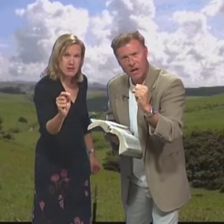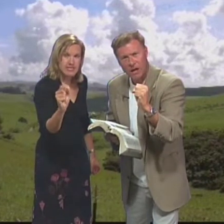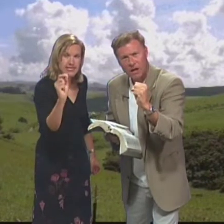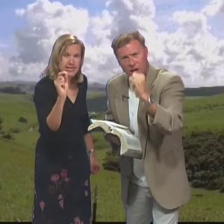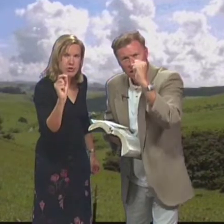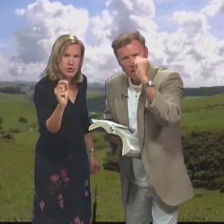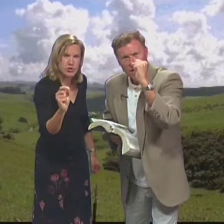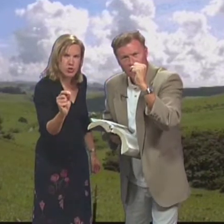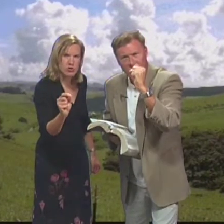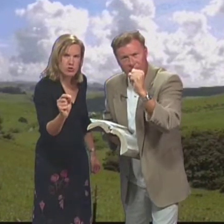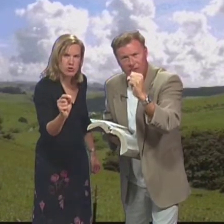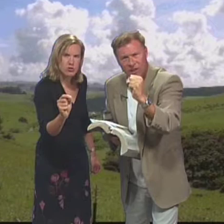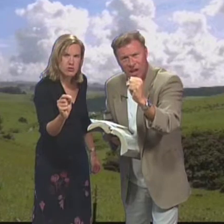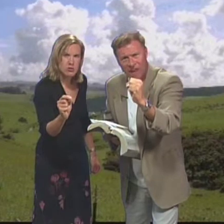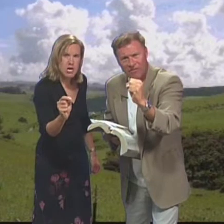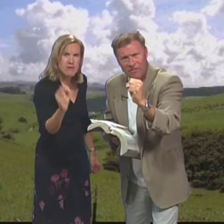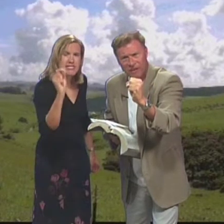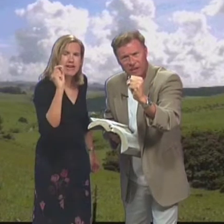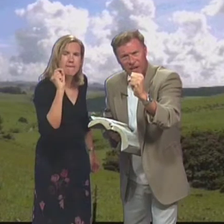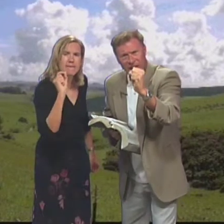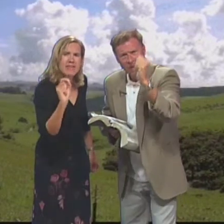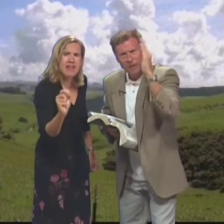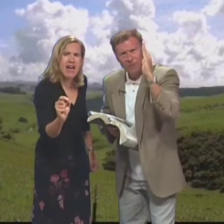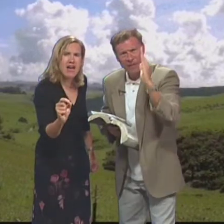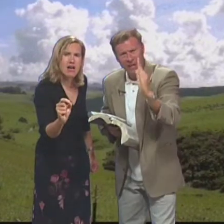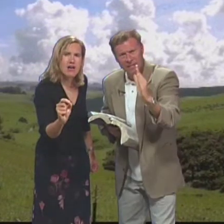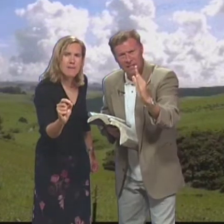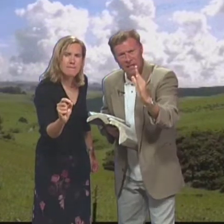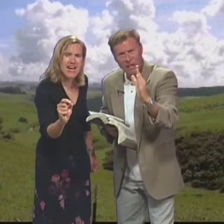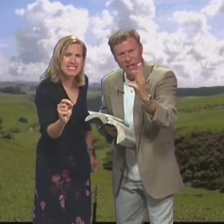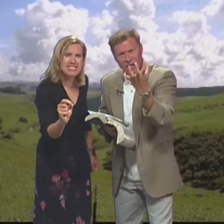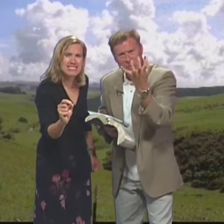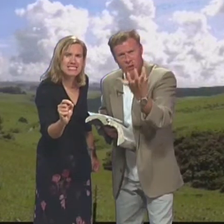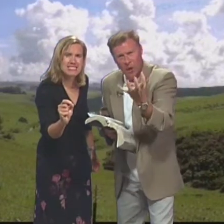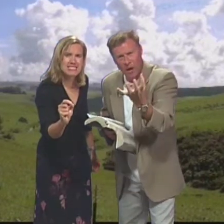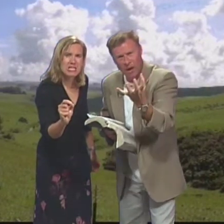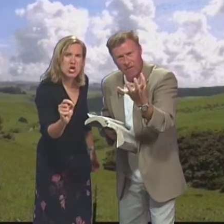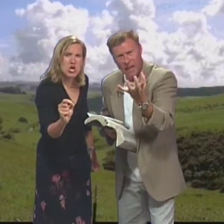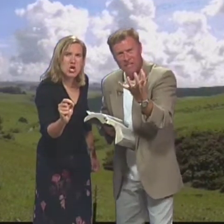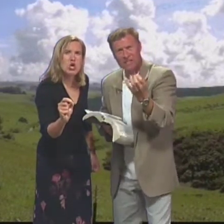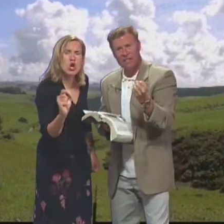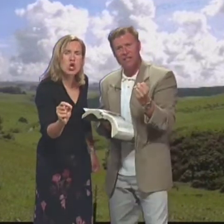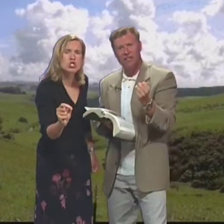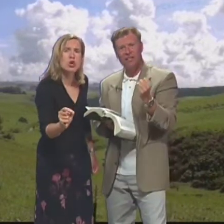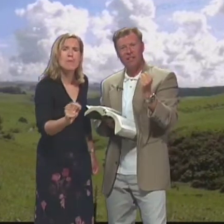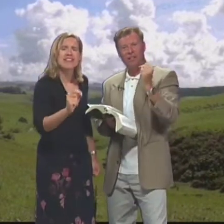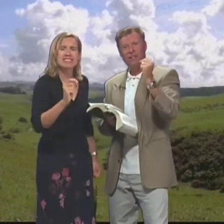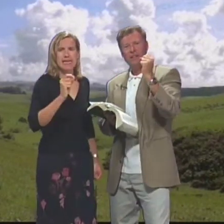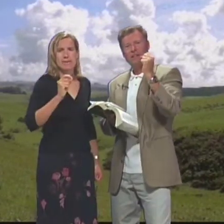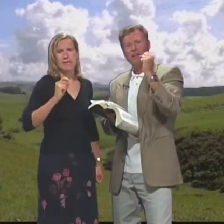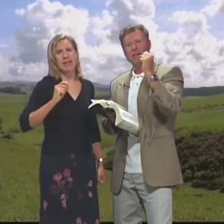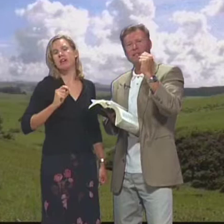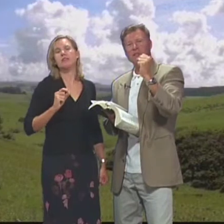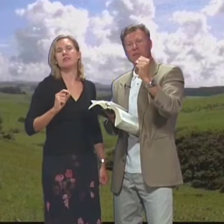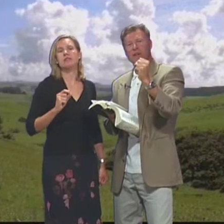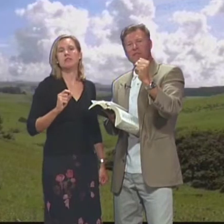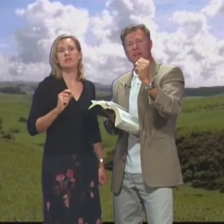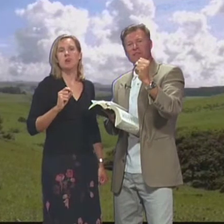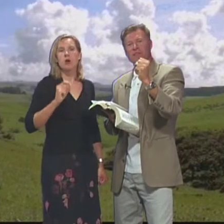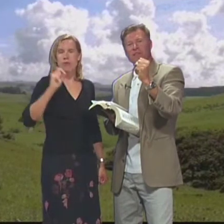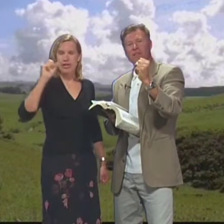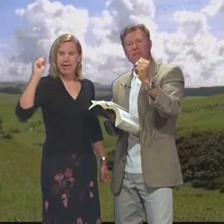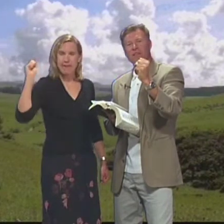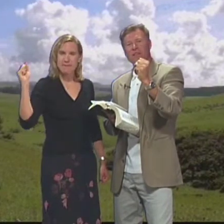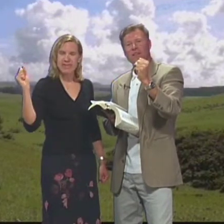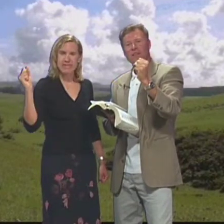have joy Vas a tener gozo You will have life Vas a tener vida Peace Paz Joy everlasting Gozo para siempre Because the Spirit